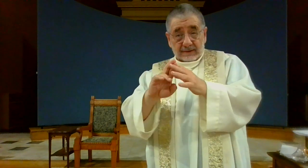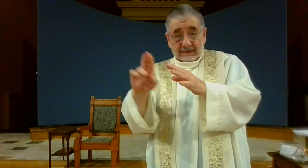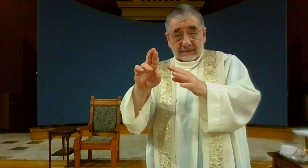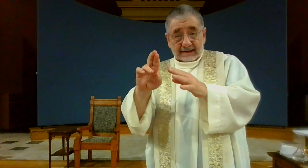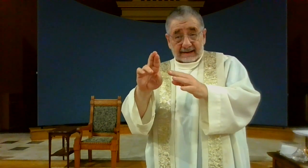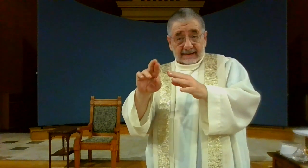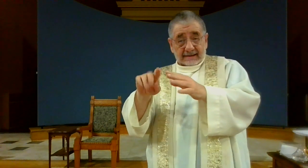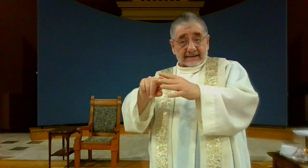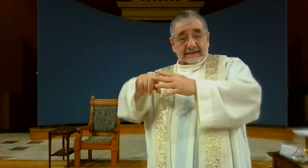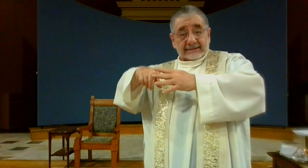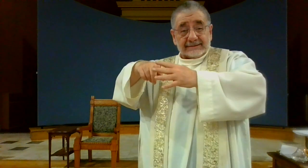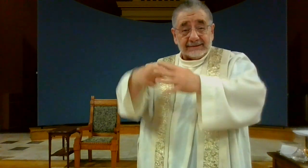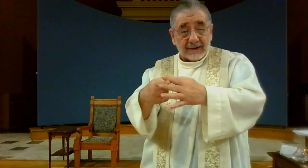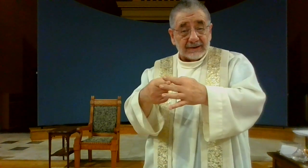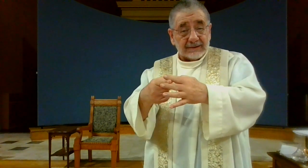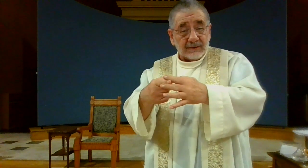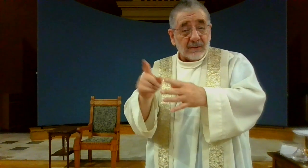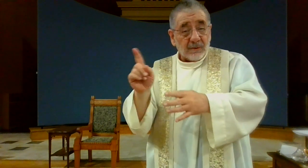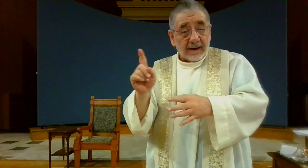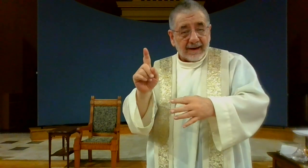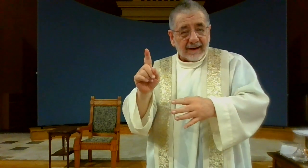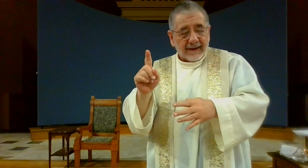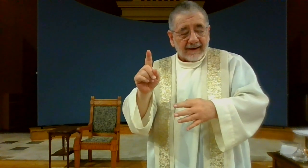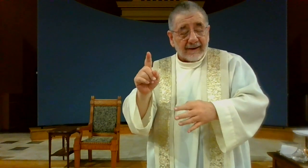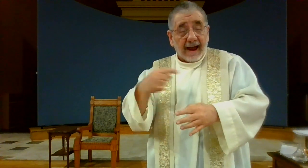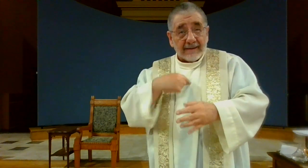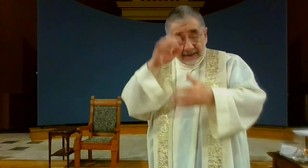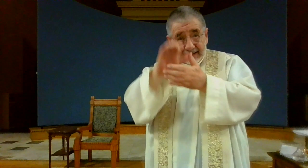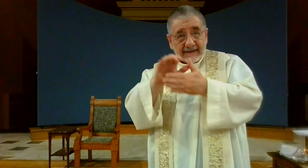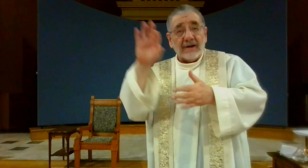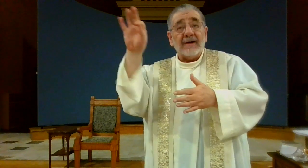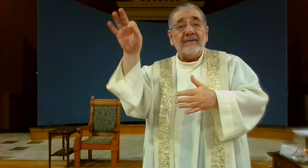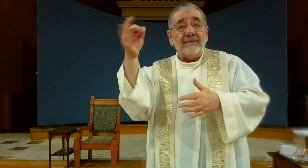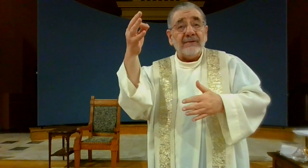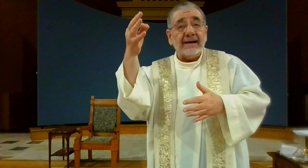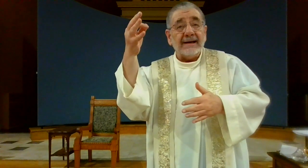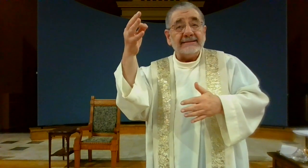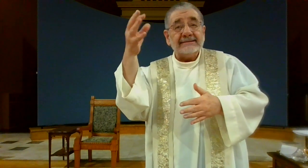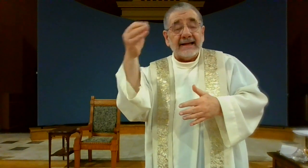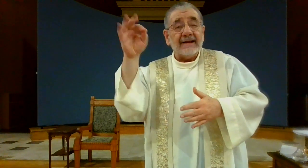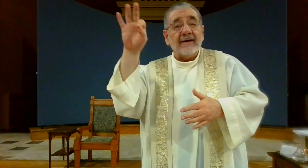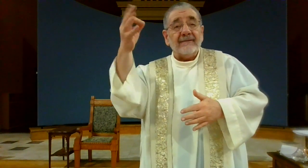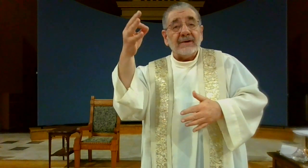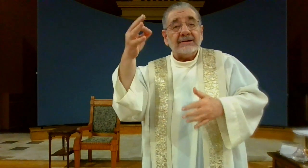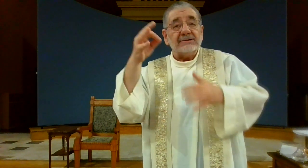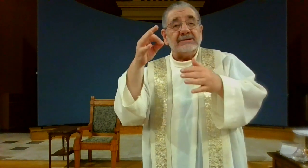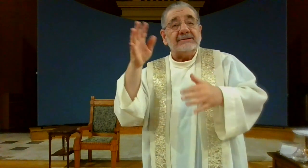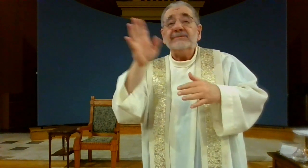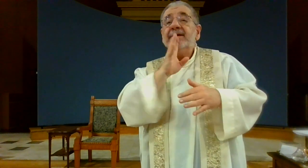This retreat started I believe in France and with